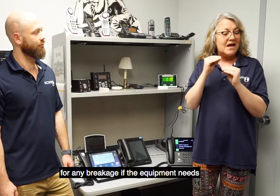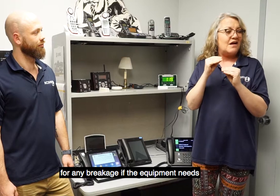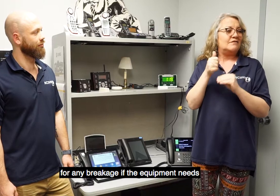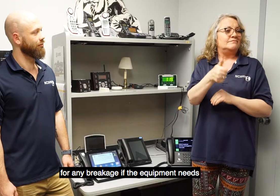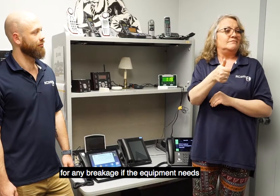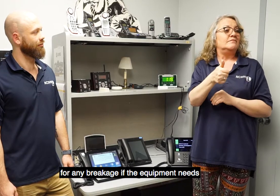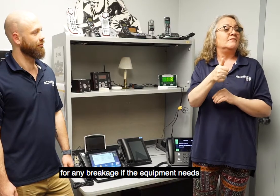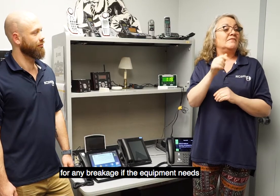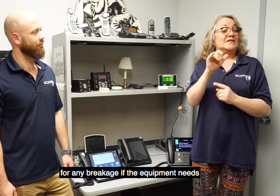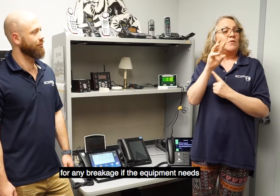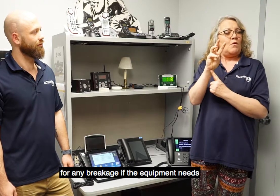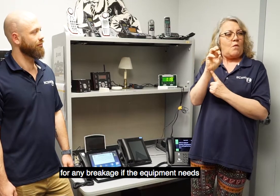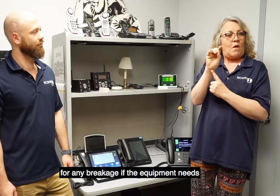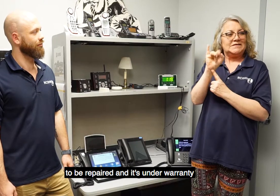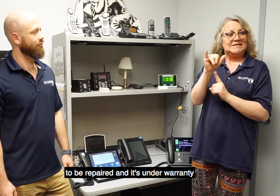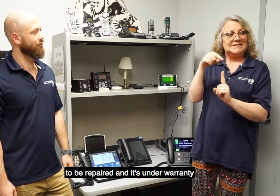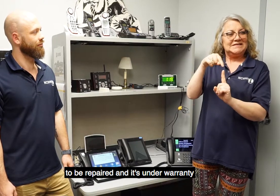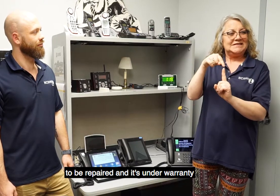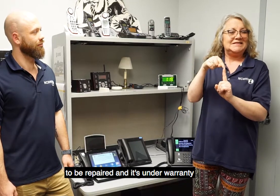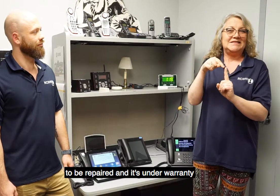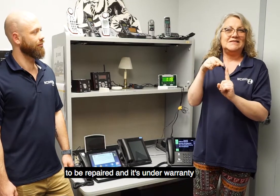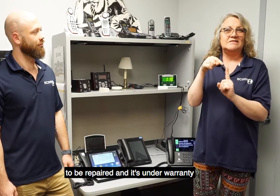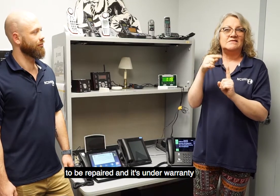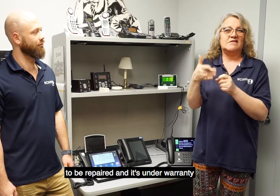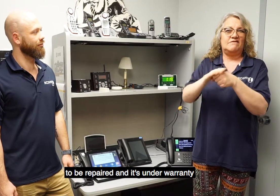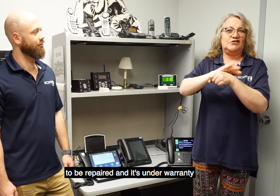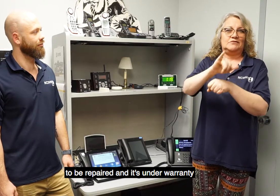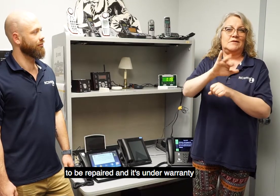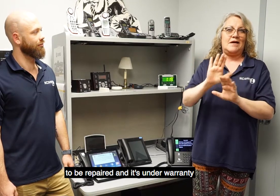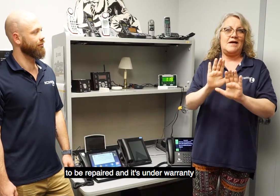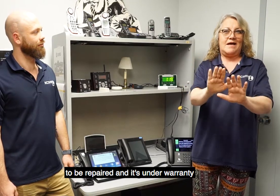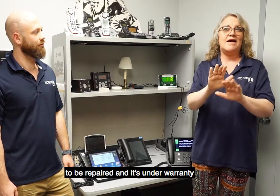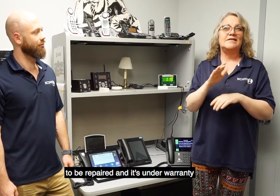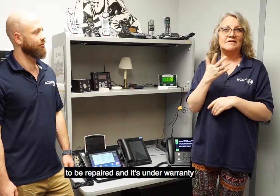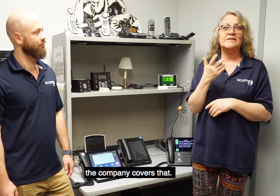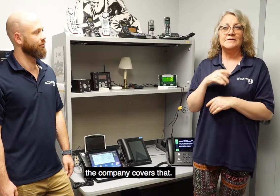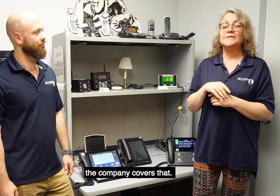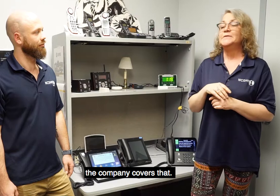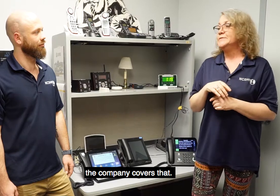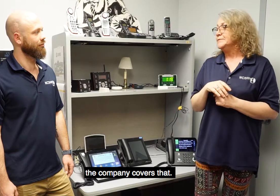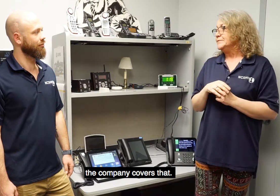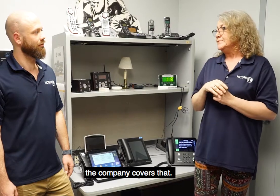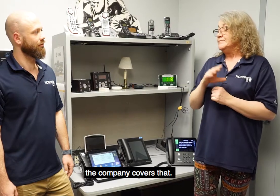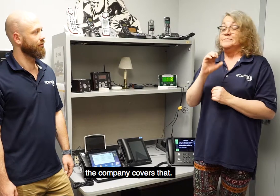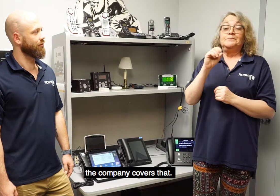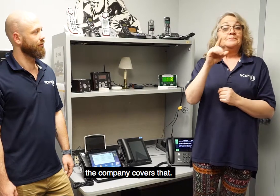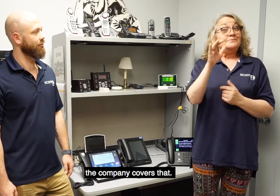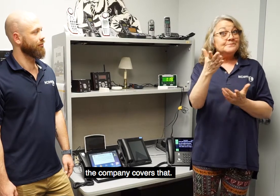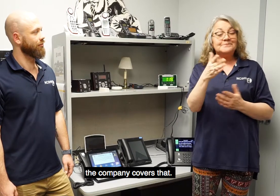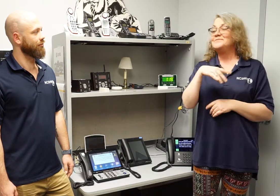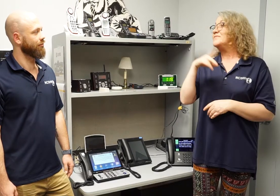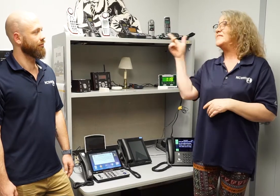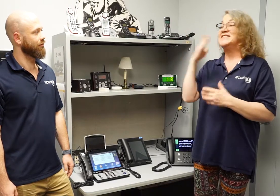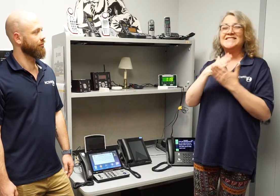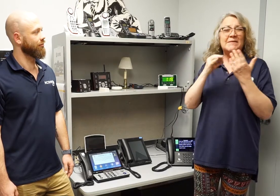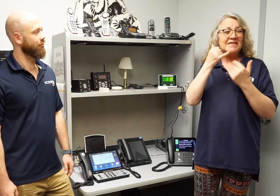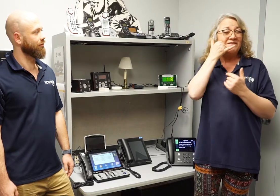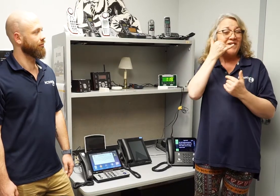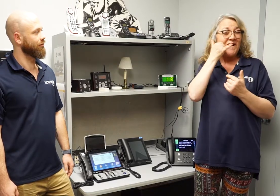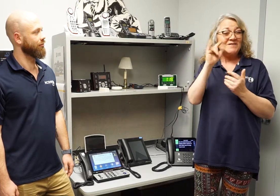If the equipment needs to be repaired and it's under warranty, the company covers that. So, these